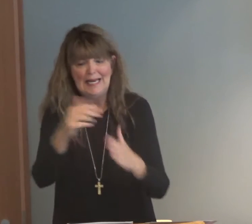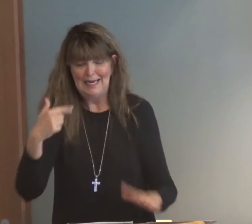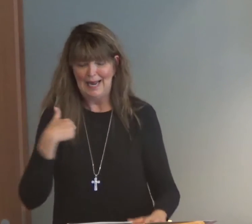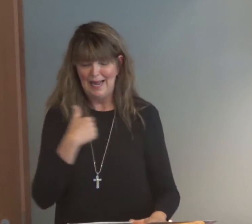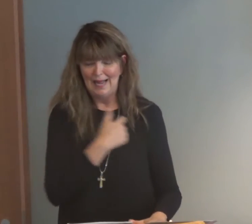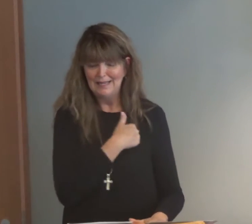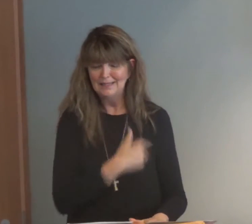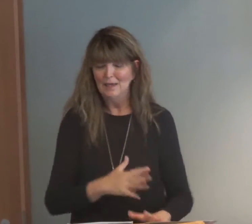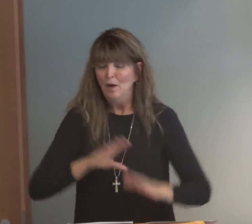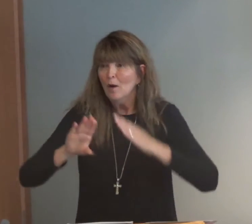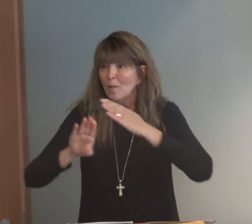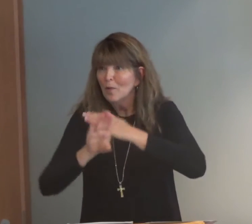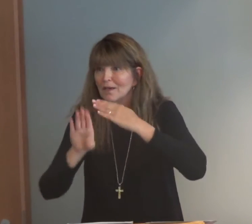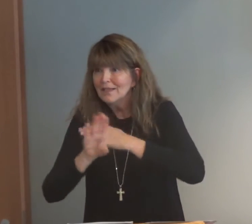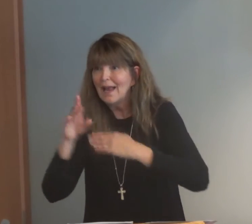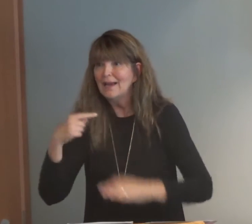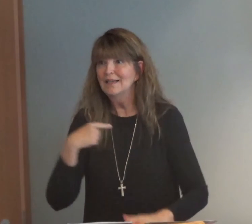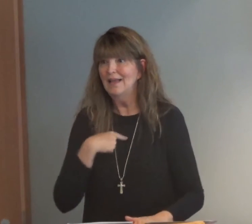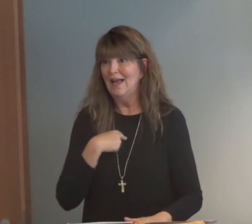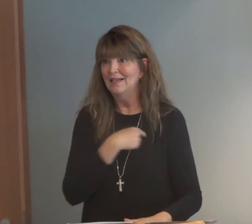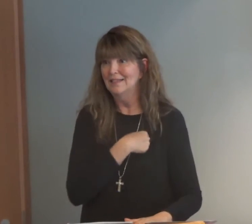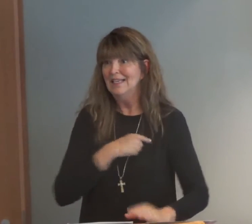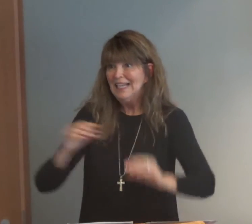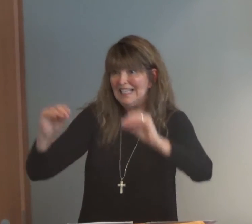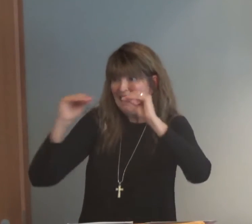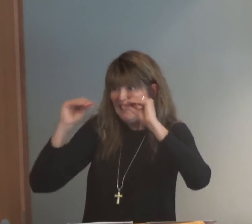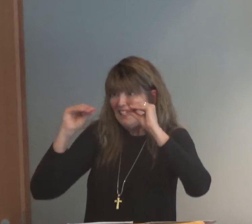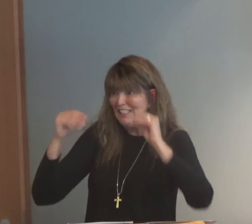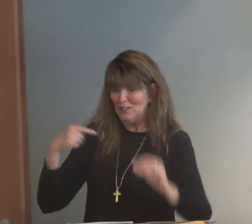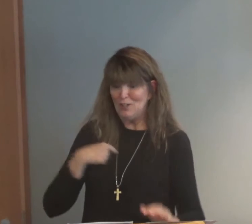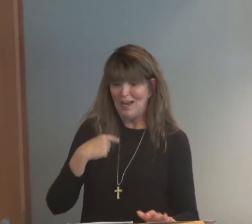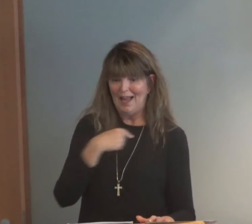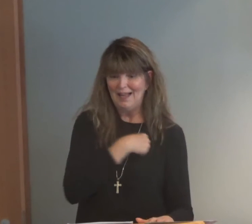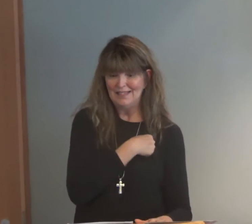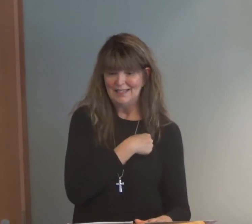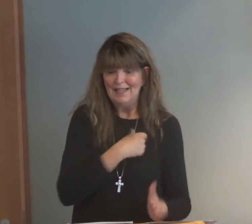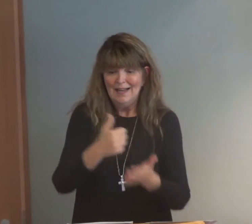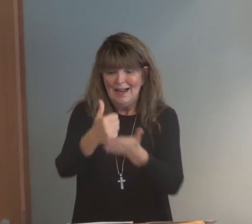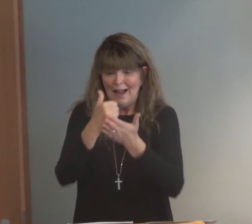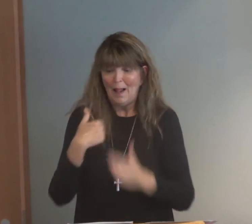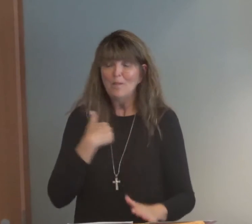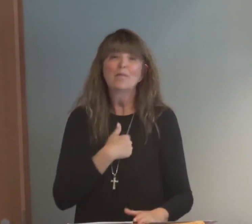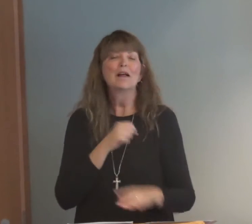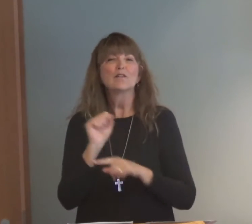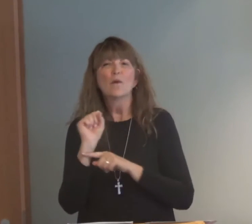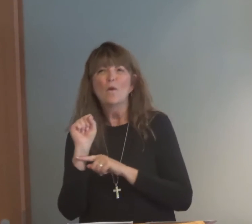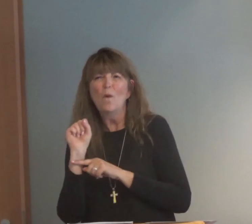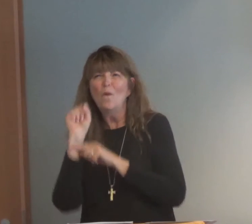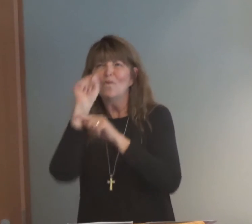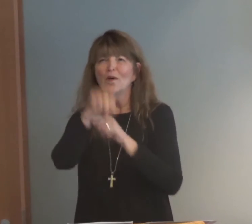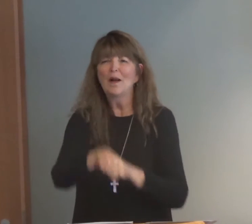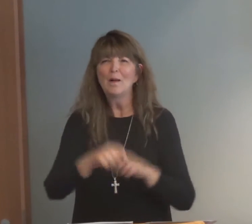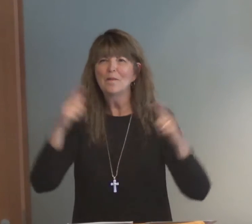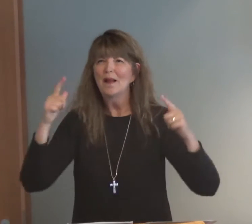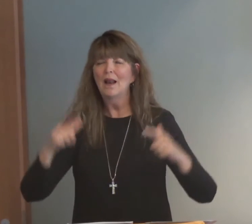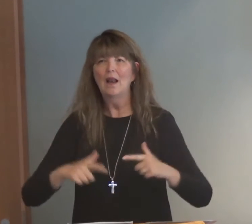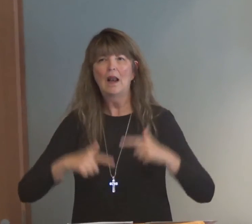earthly life. To allow God to lead us, to protect us, to teach us, to help us